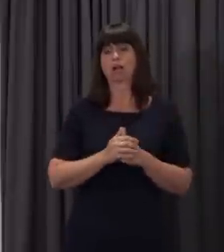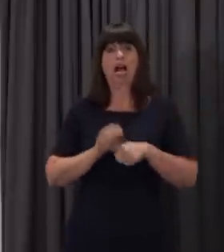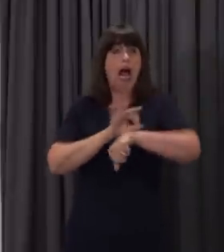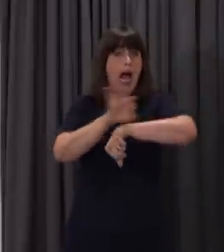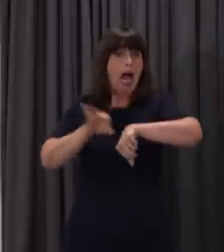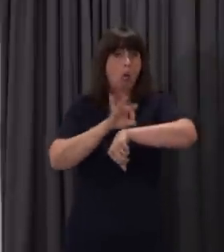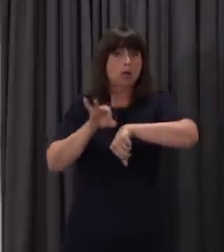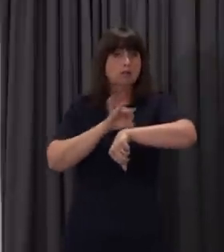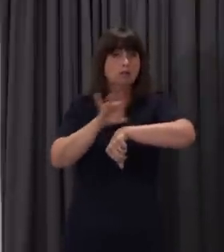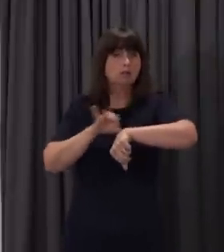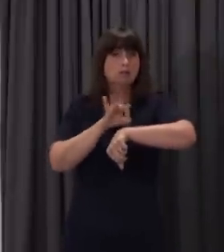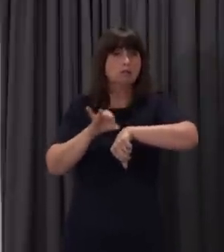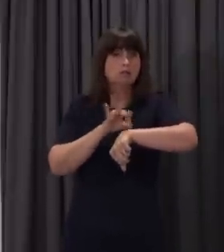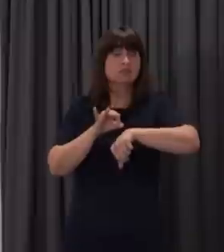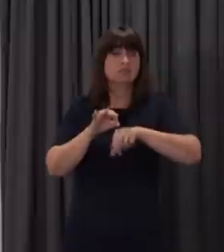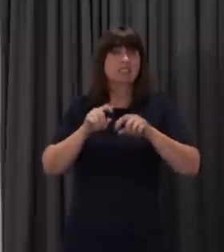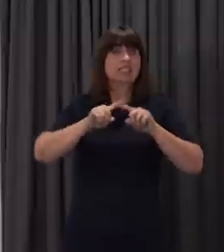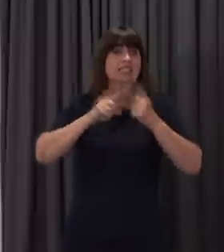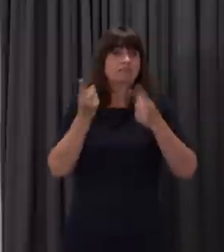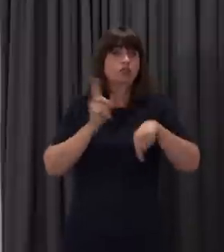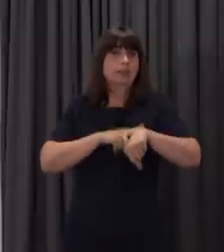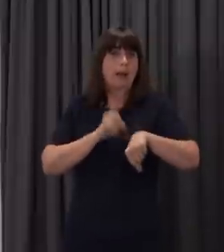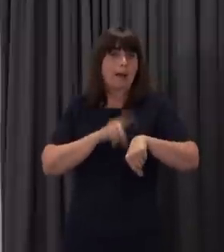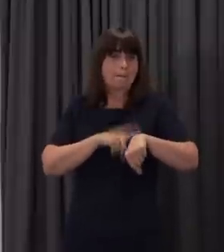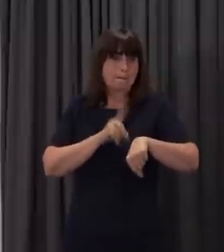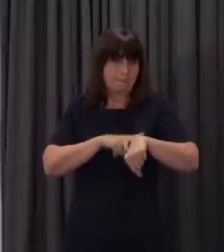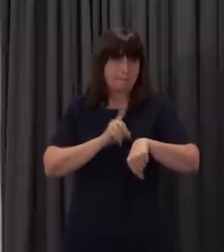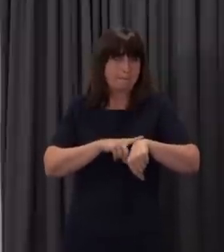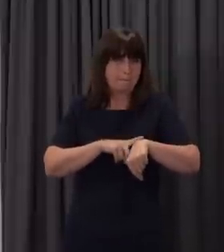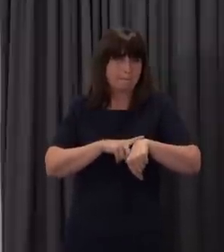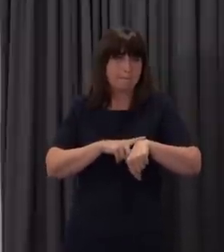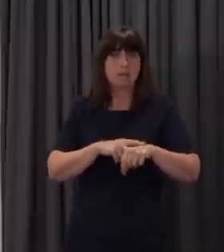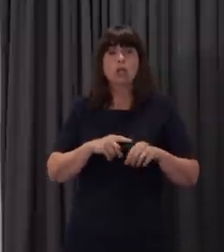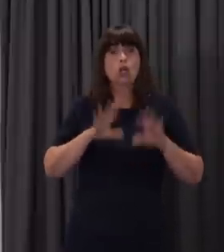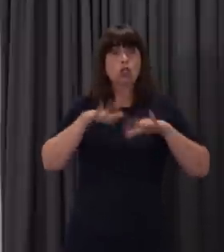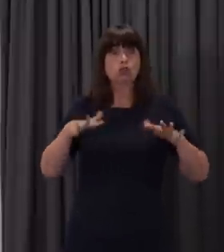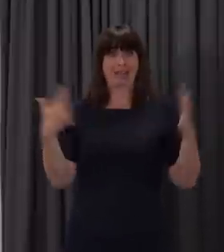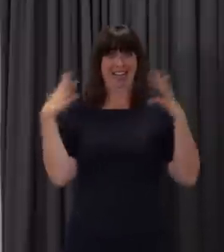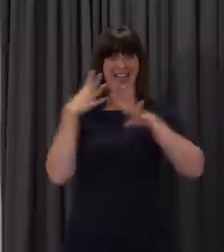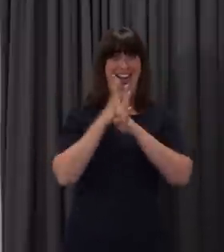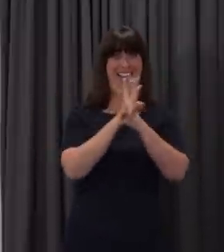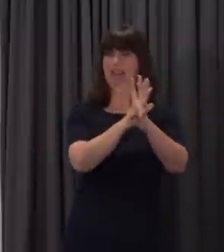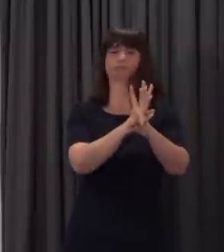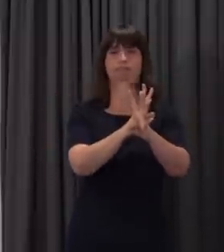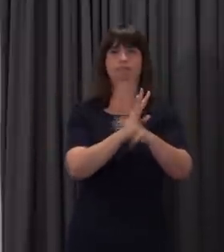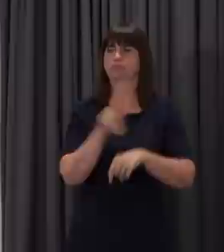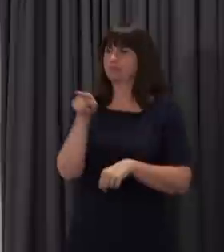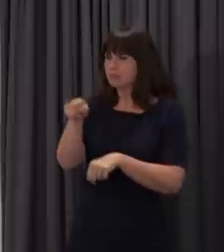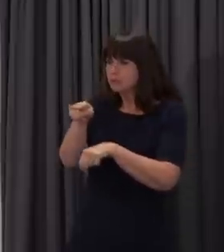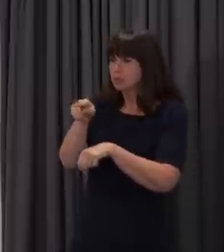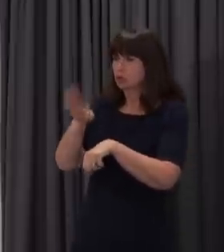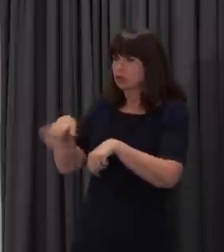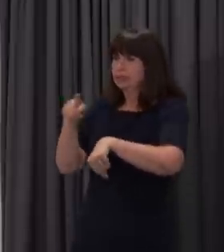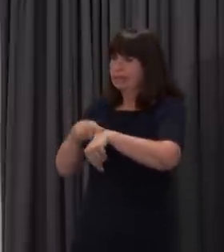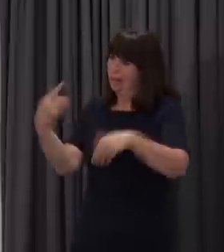but clearly the school day is going to operate differently. We will need to have staggered start times for children and potentially